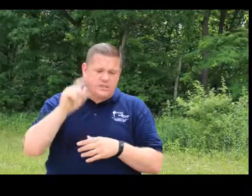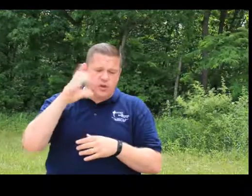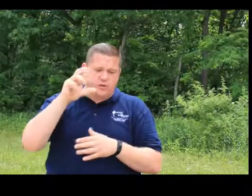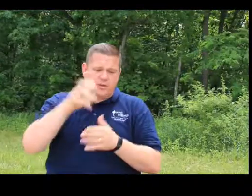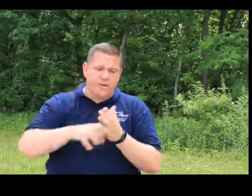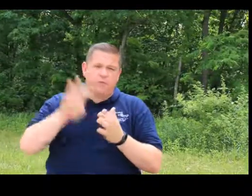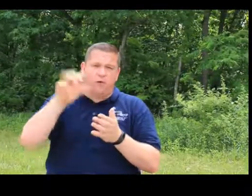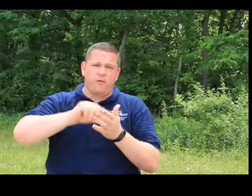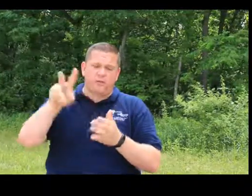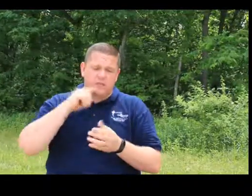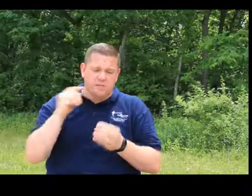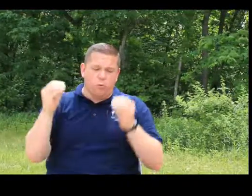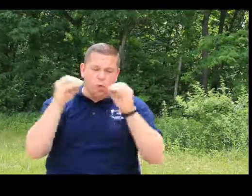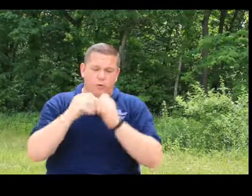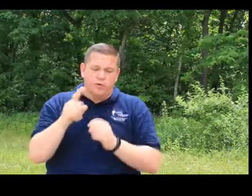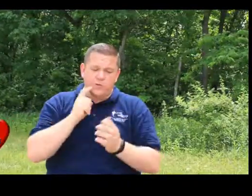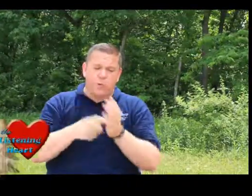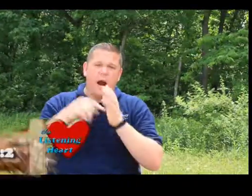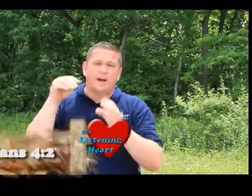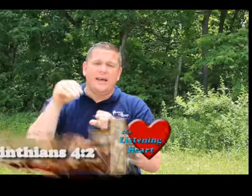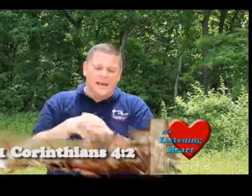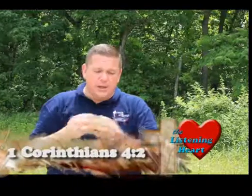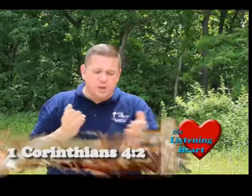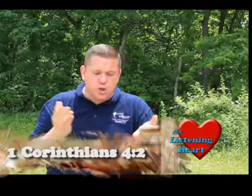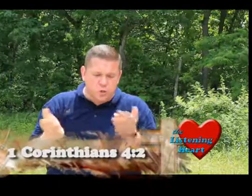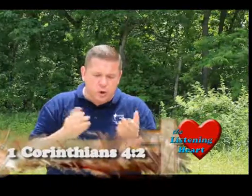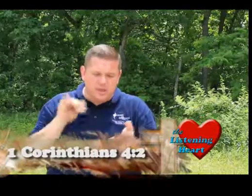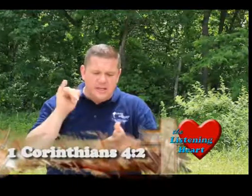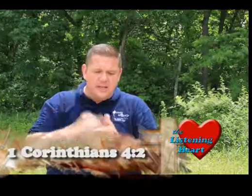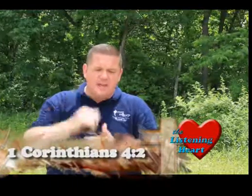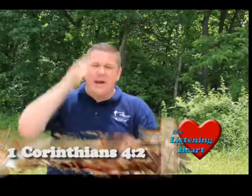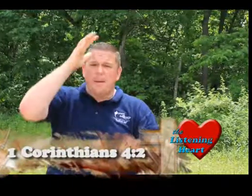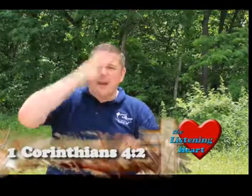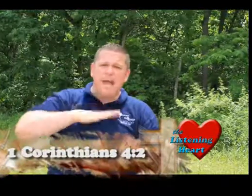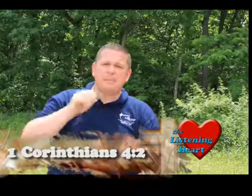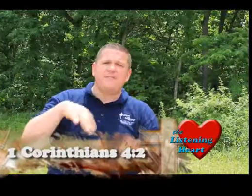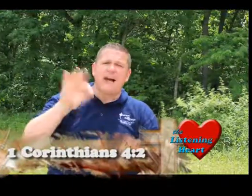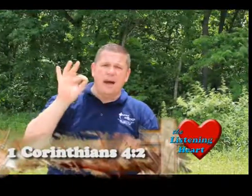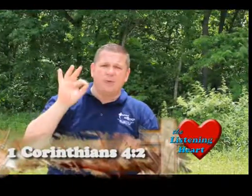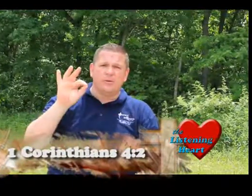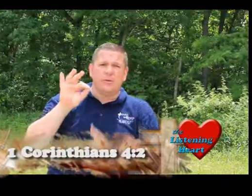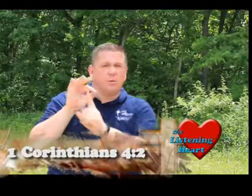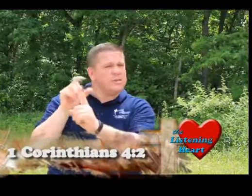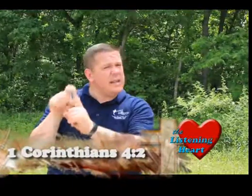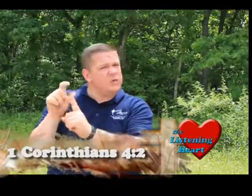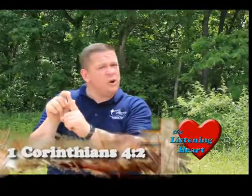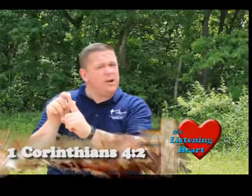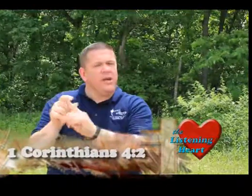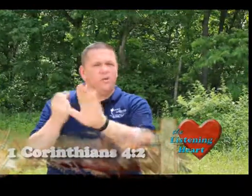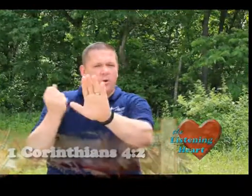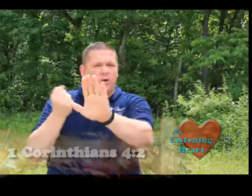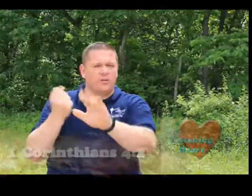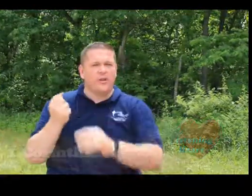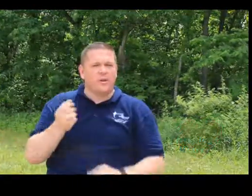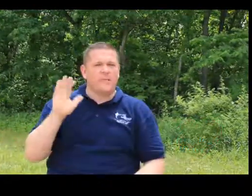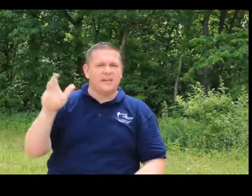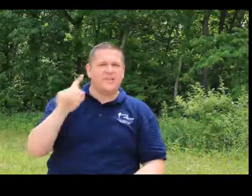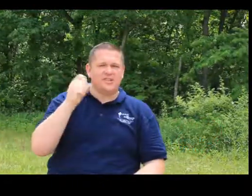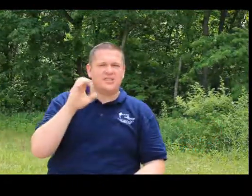It's 1 Corinthians 4, verse 2. says, Moreover, it is required in stewards that a man be found. What's the next word? Well, hold on to that. We'll get back to that in just a